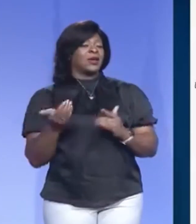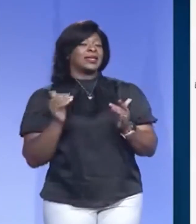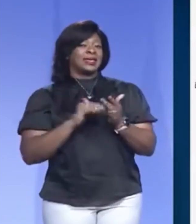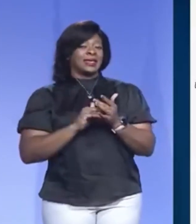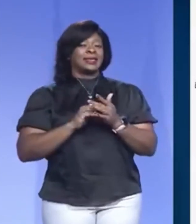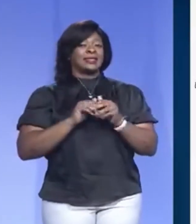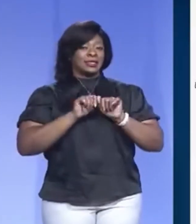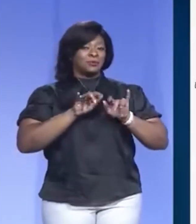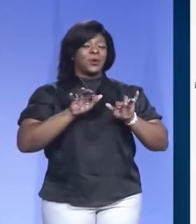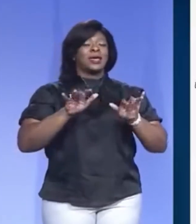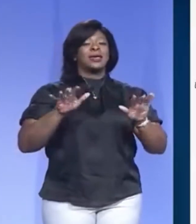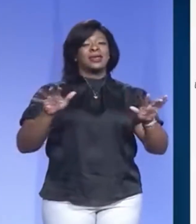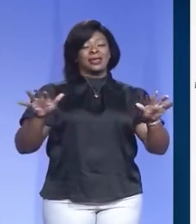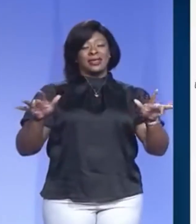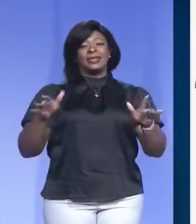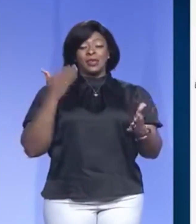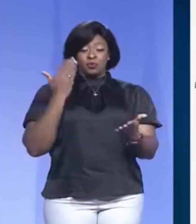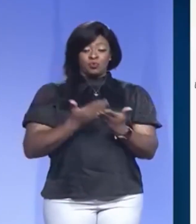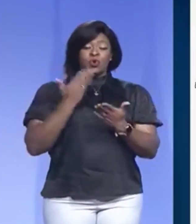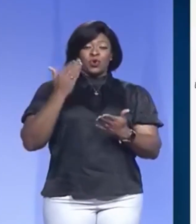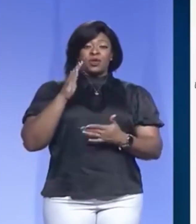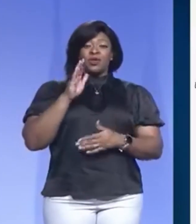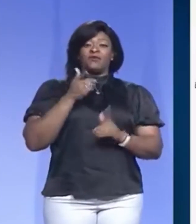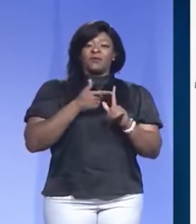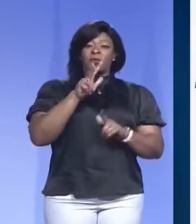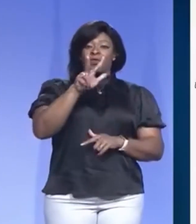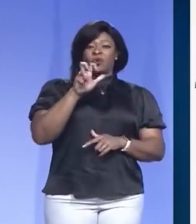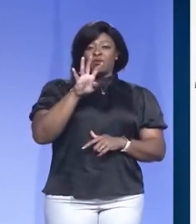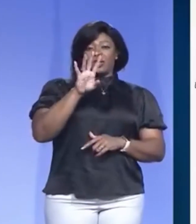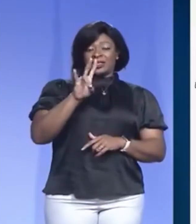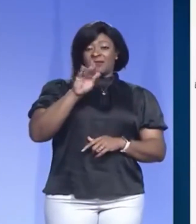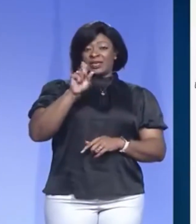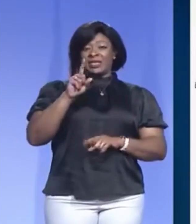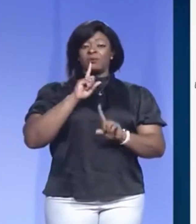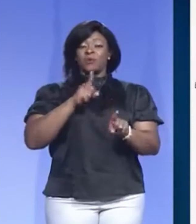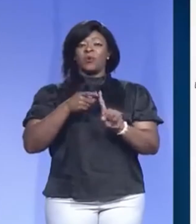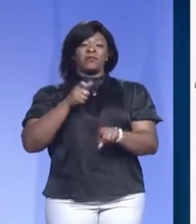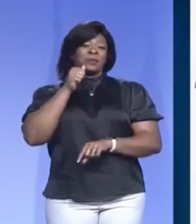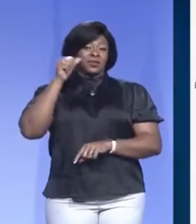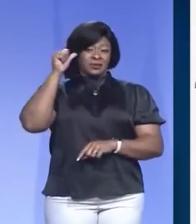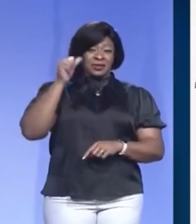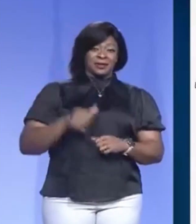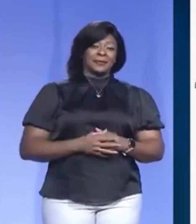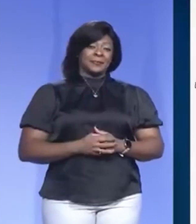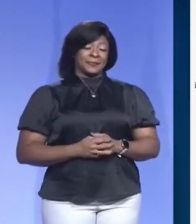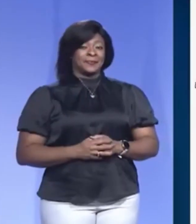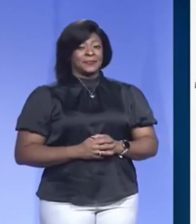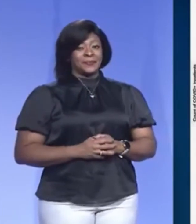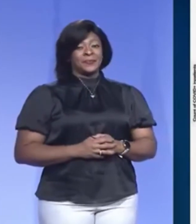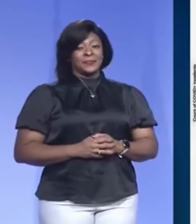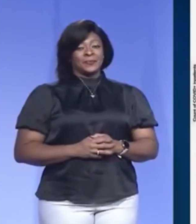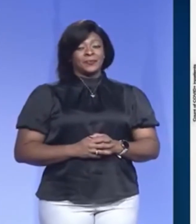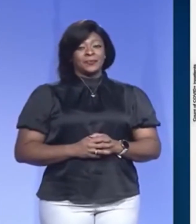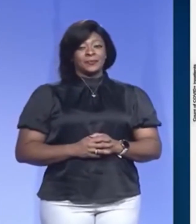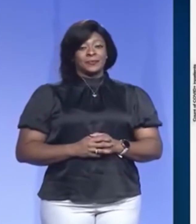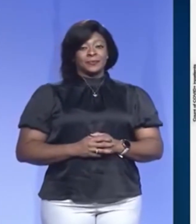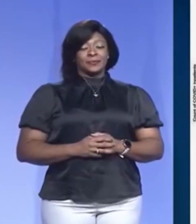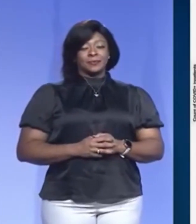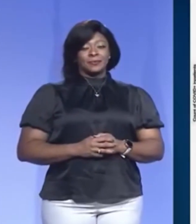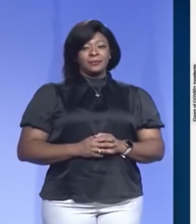proven by the 347 cases that were reported yesterday next slide please